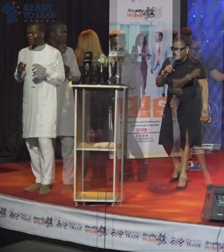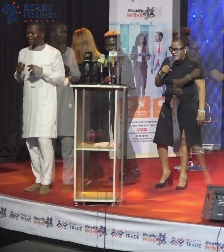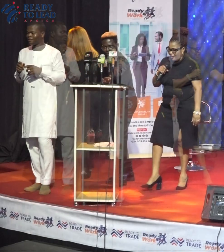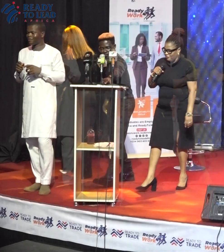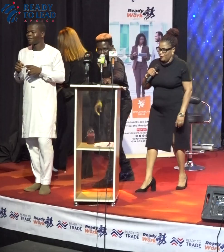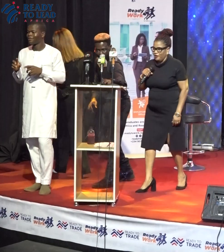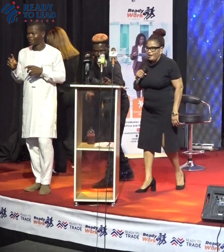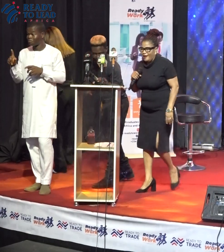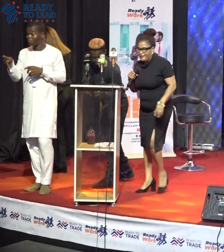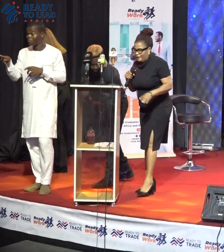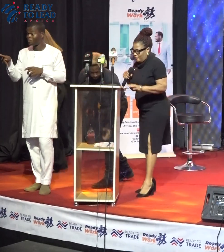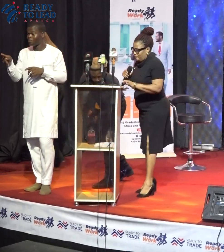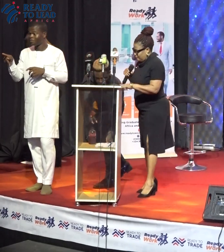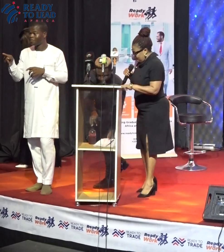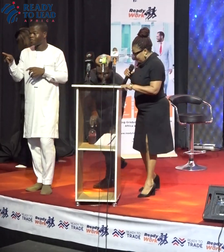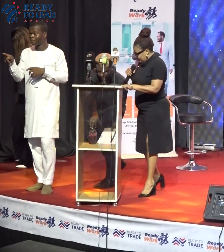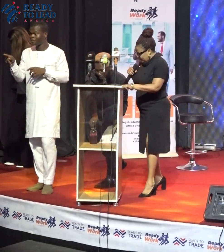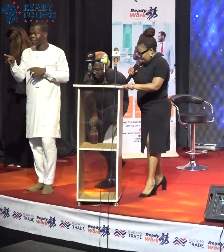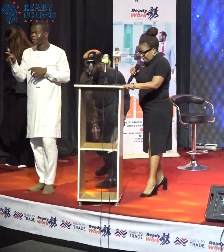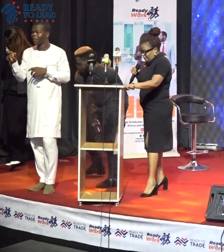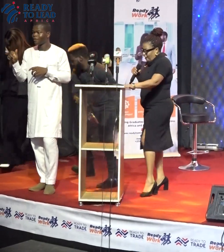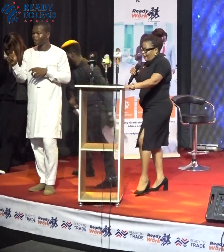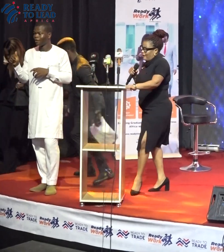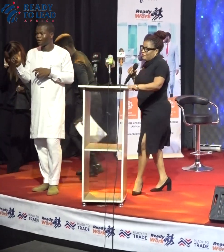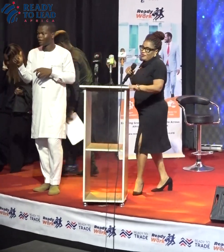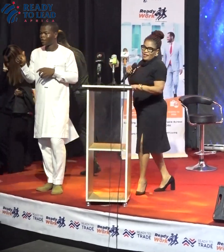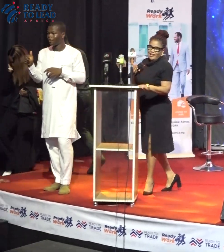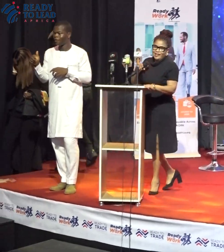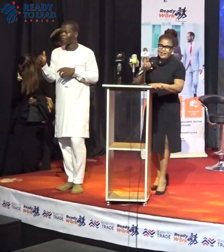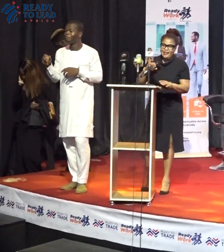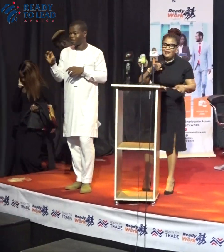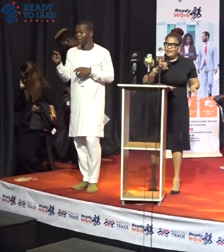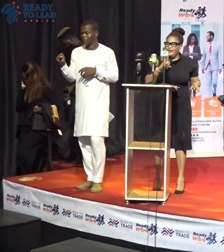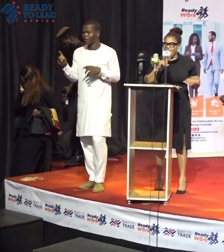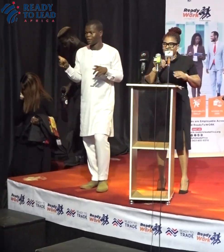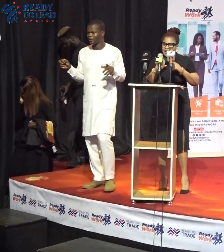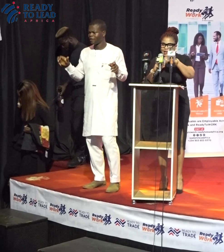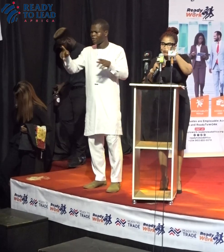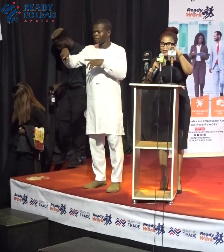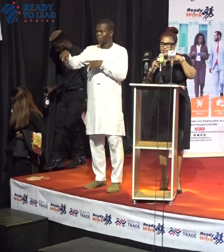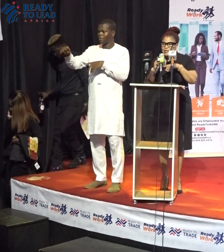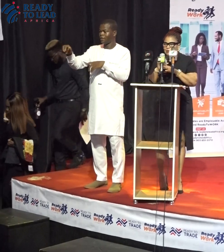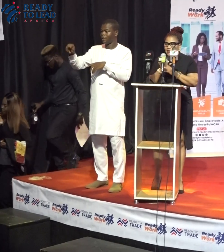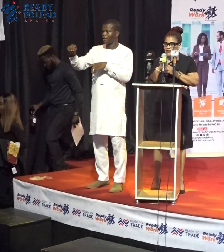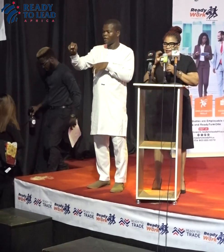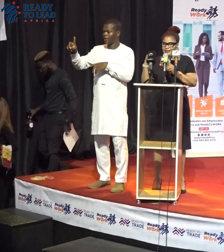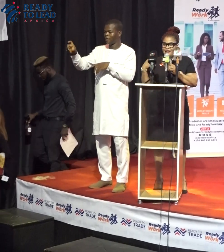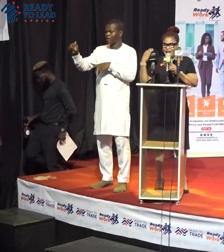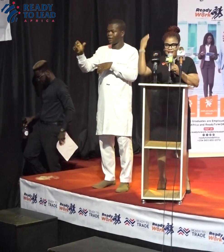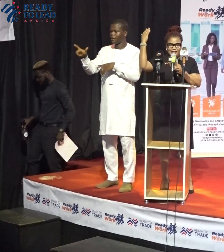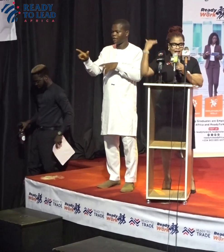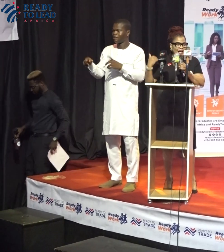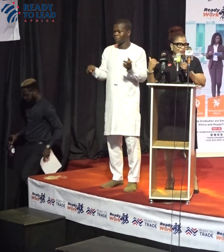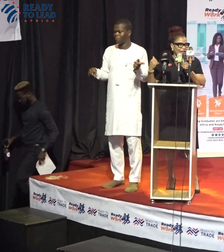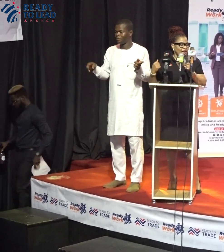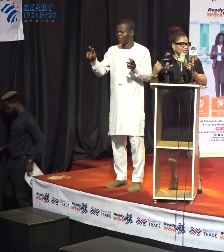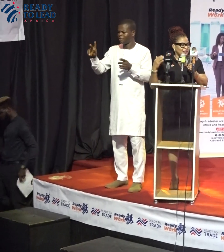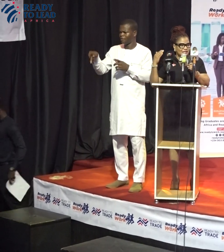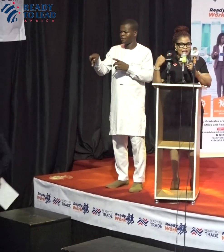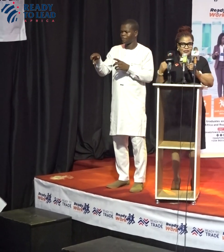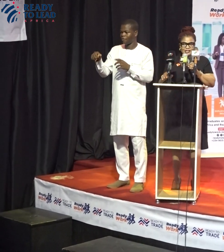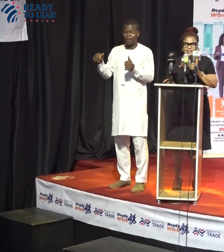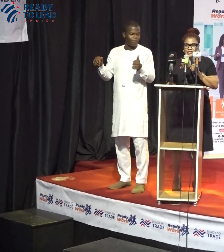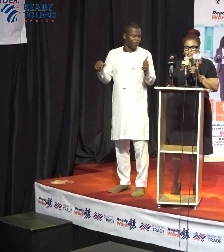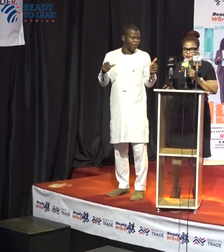Good afternoon, everyone, and I'm really, can everybody see me? I have a